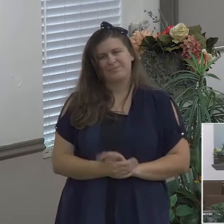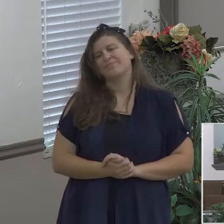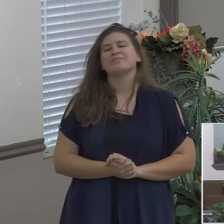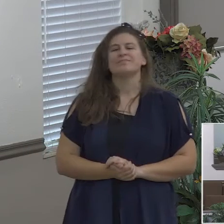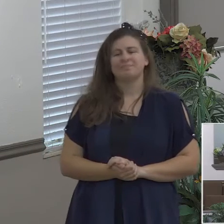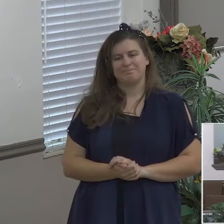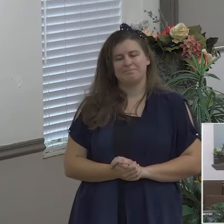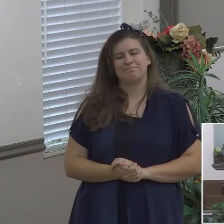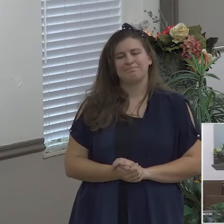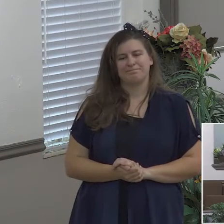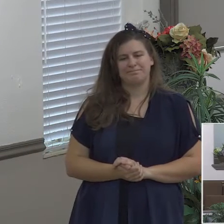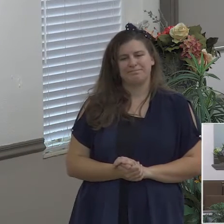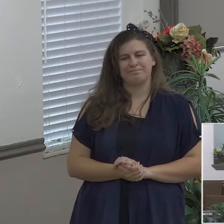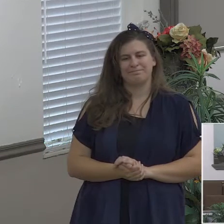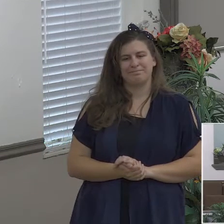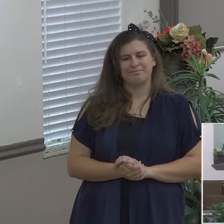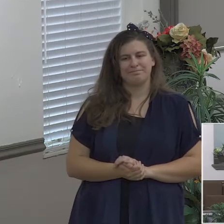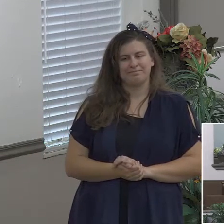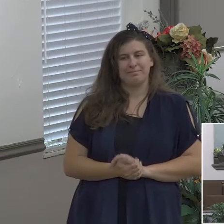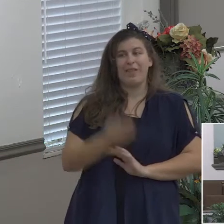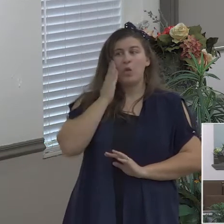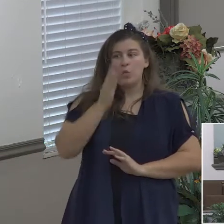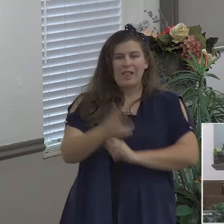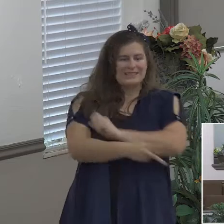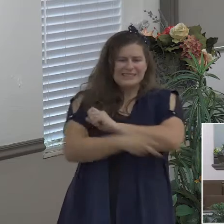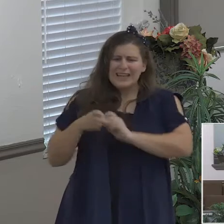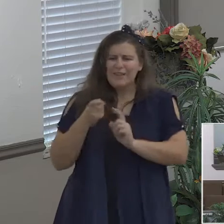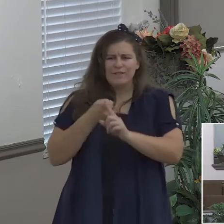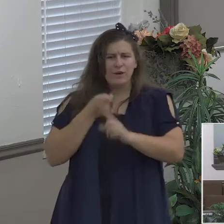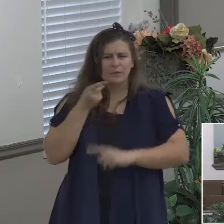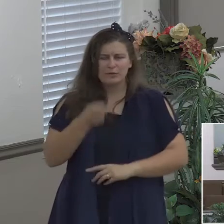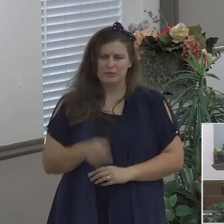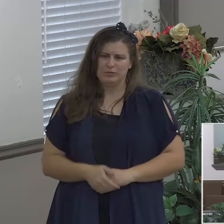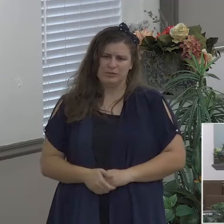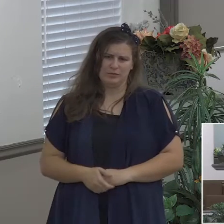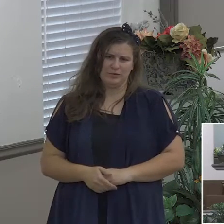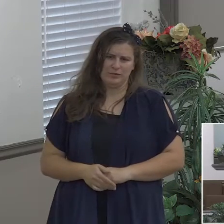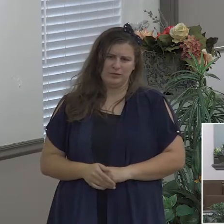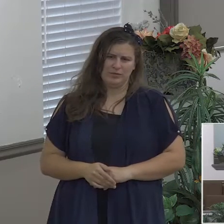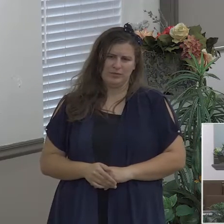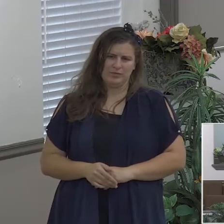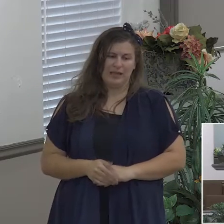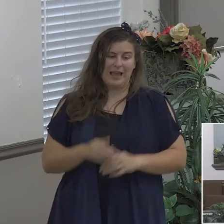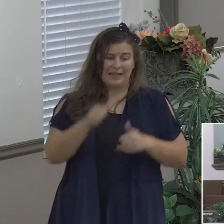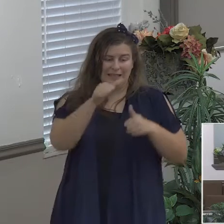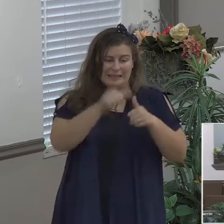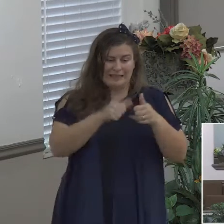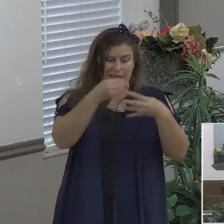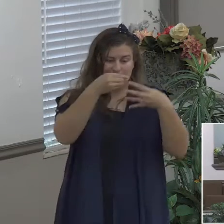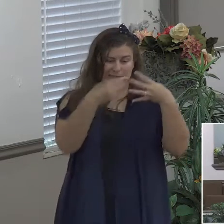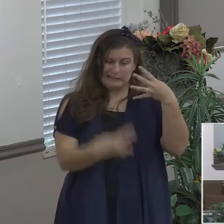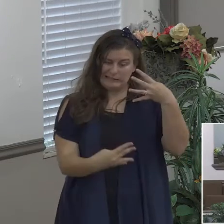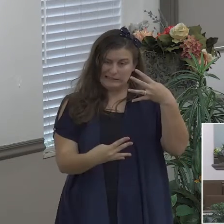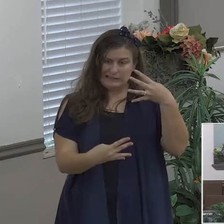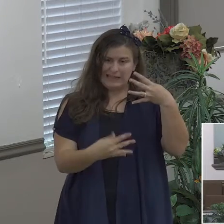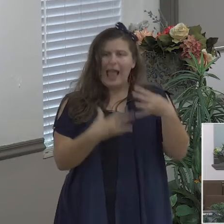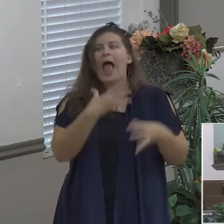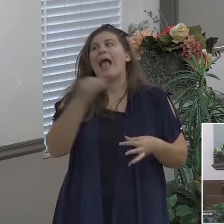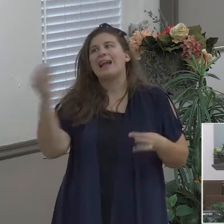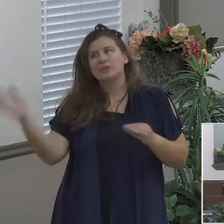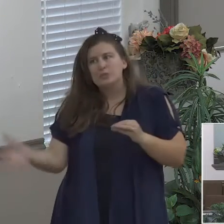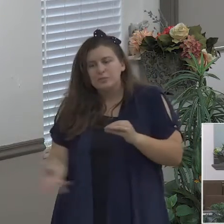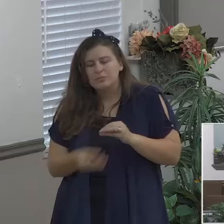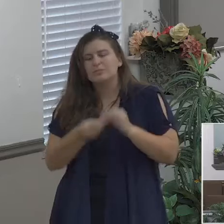in fact every single one of those and probably a whole list of more those things stir us up